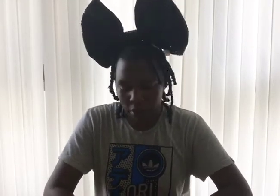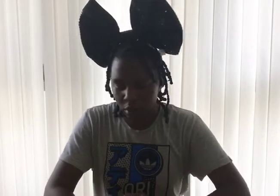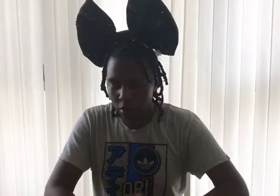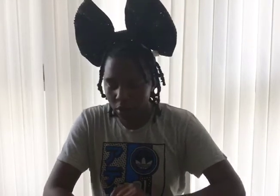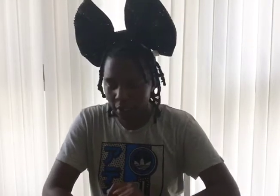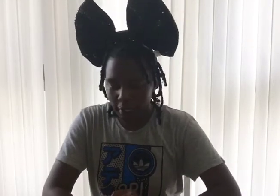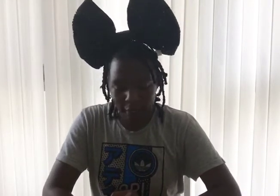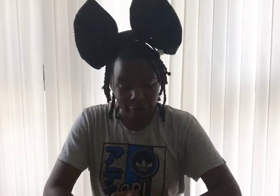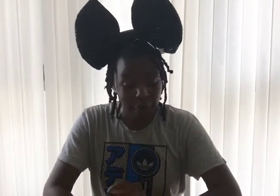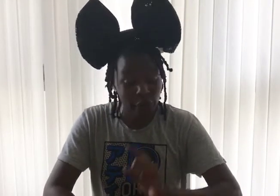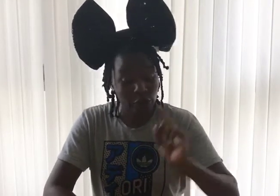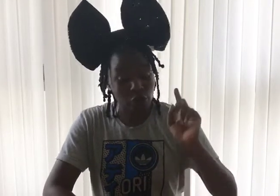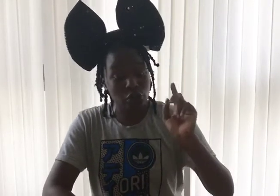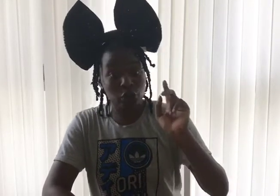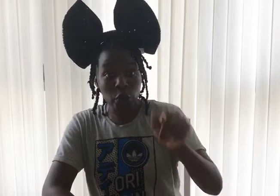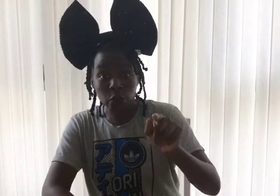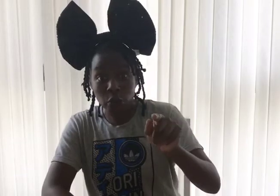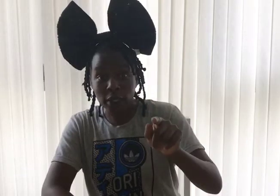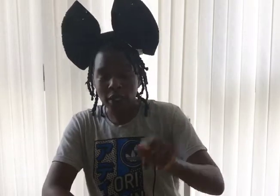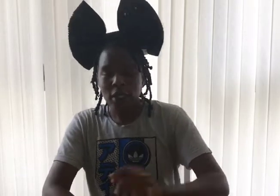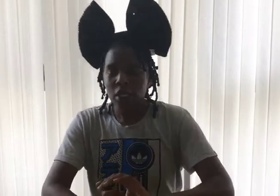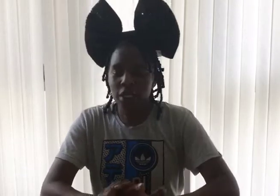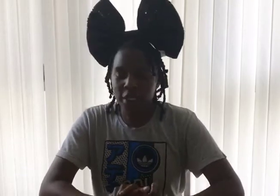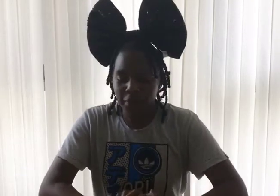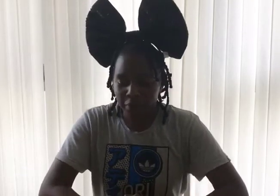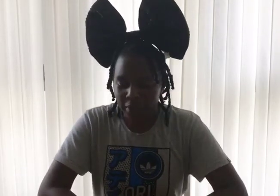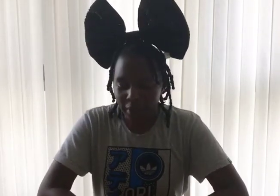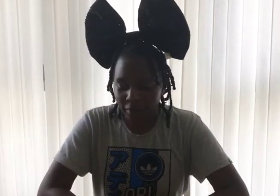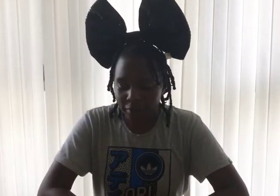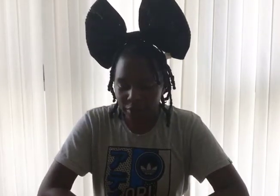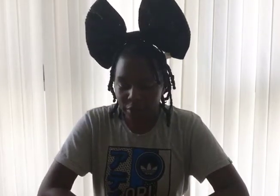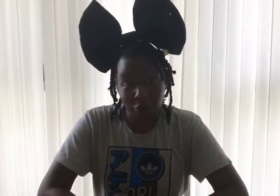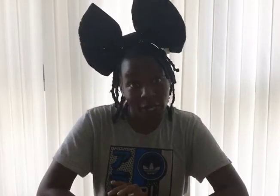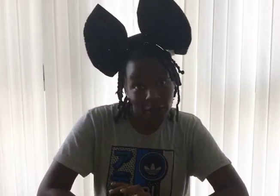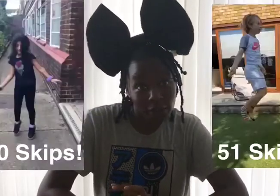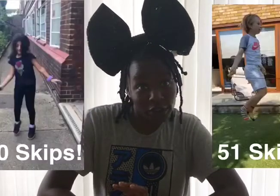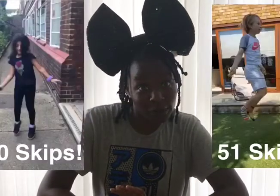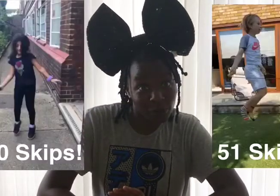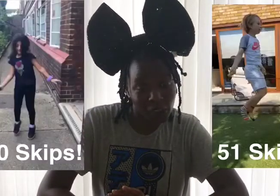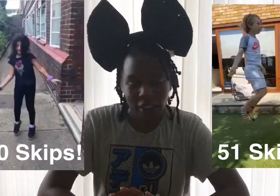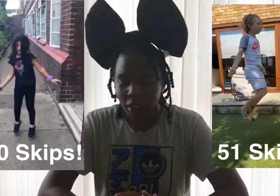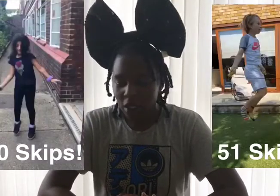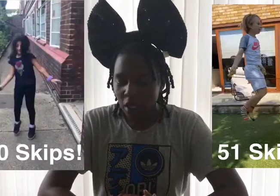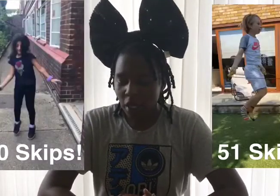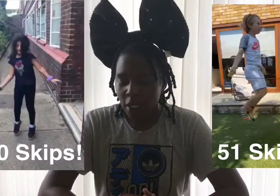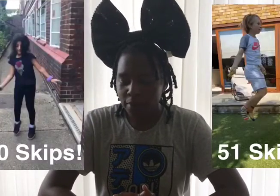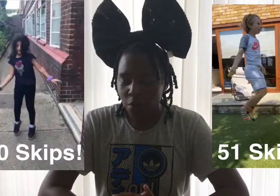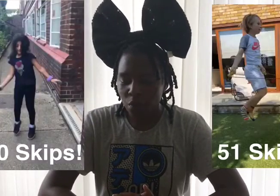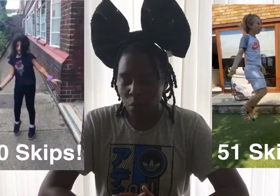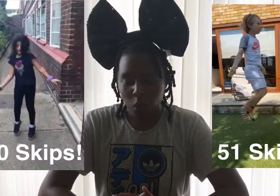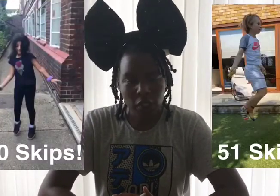There have been two that have stood out this week. One